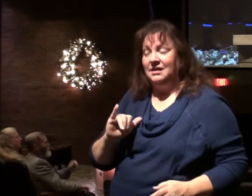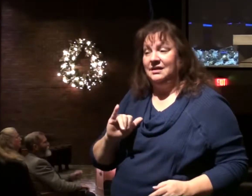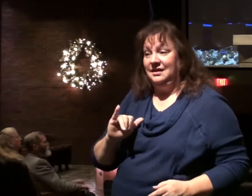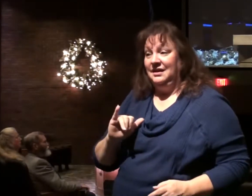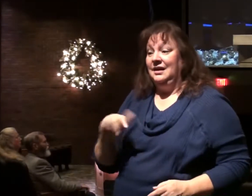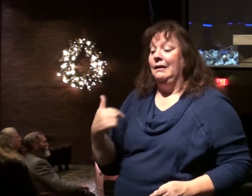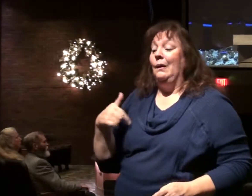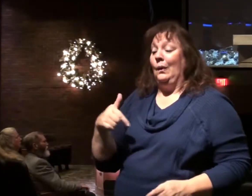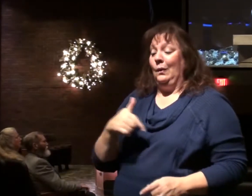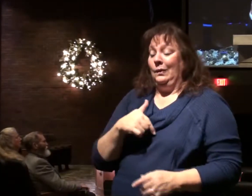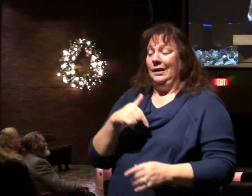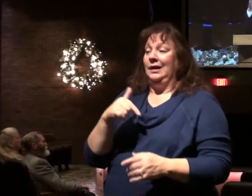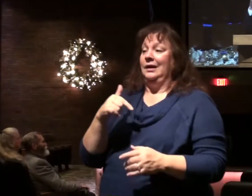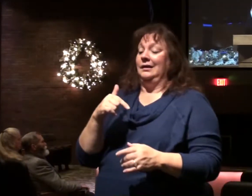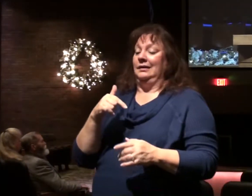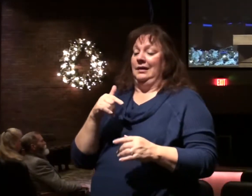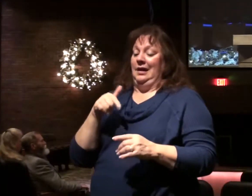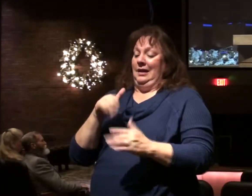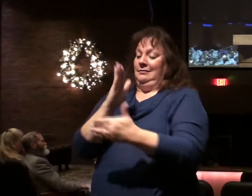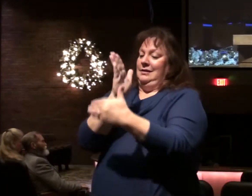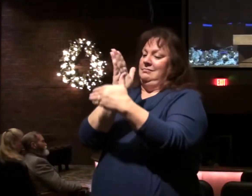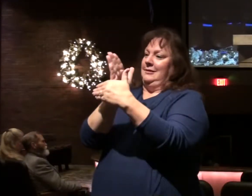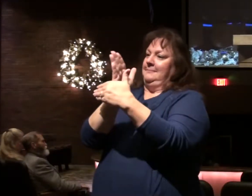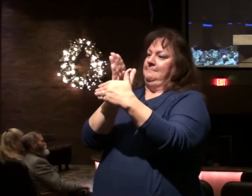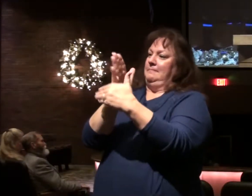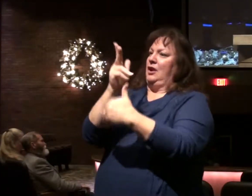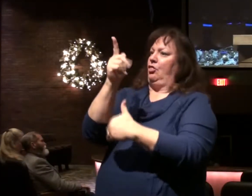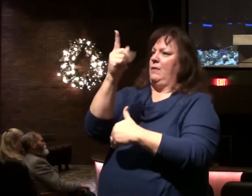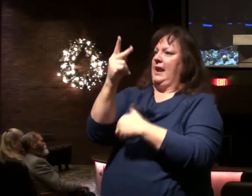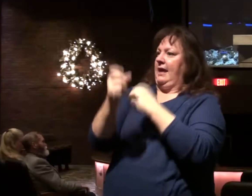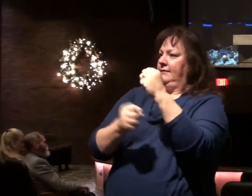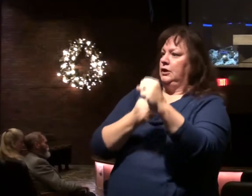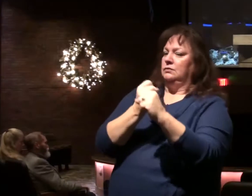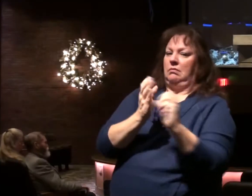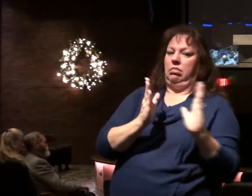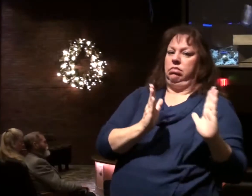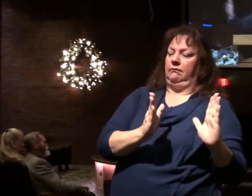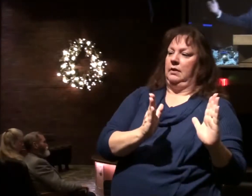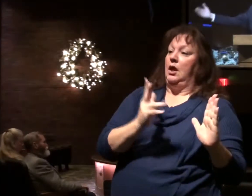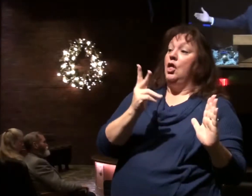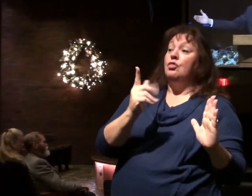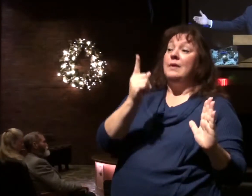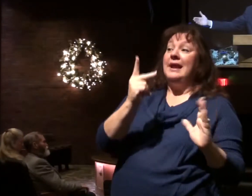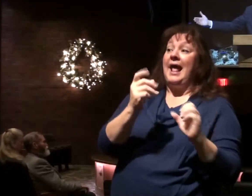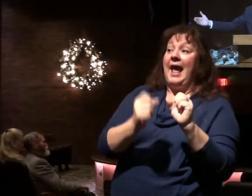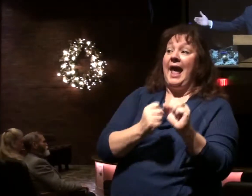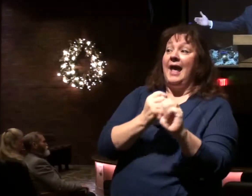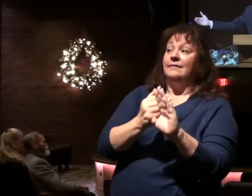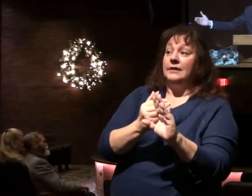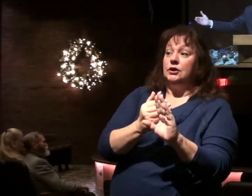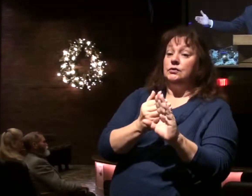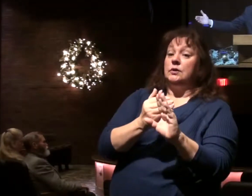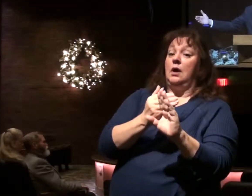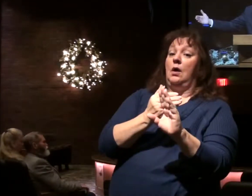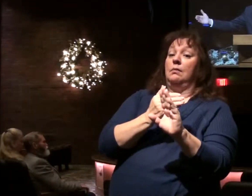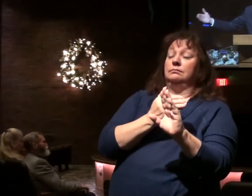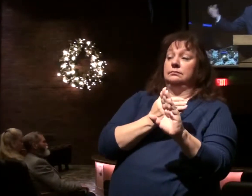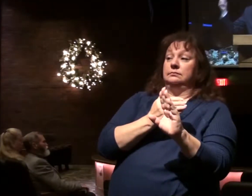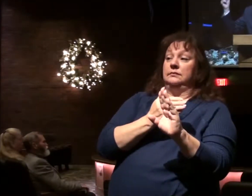And we are in, and we've come to that middle period. We are three and a half years away